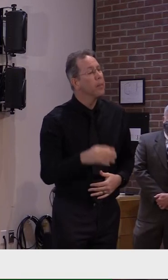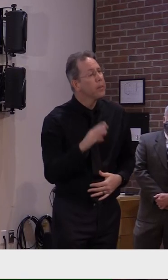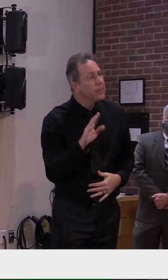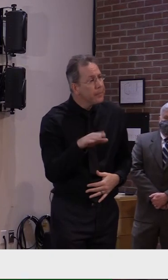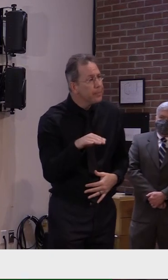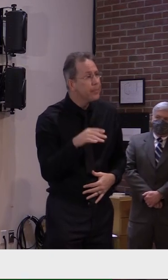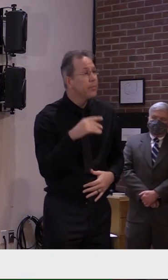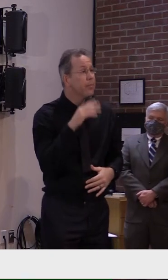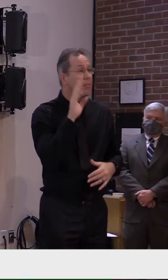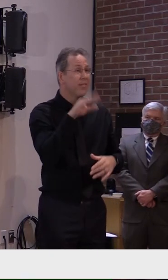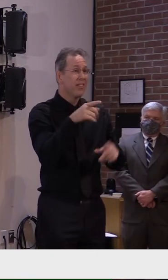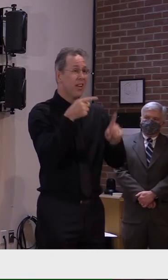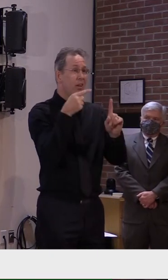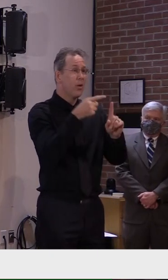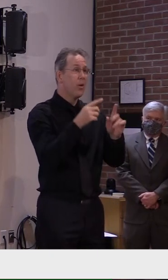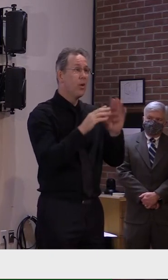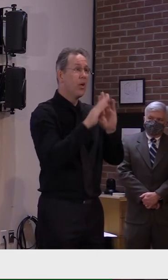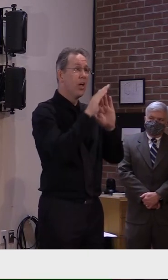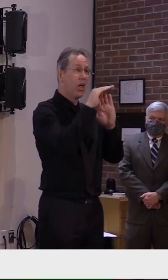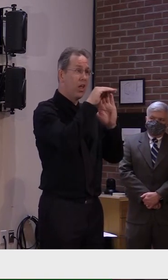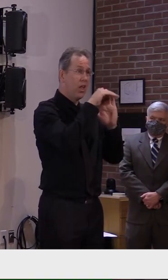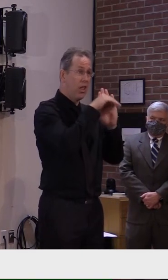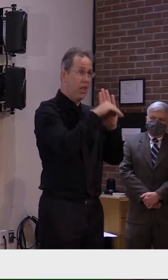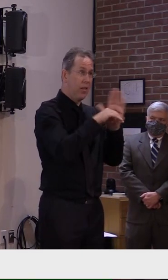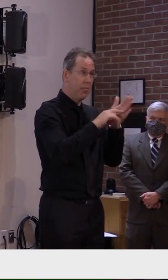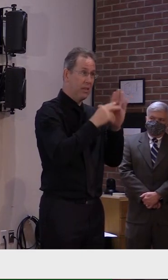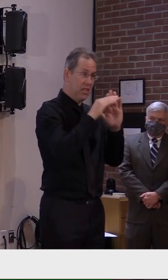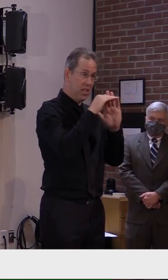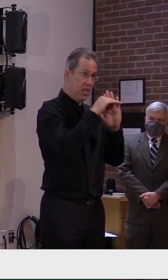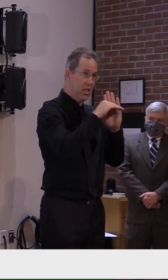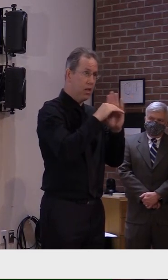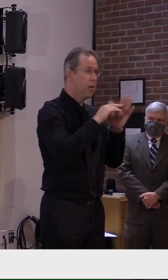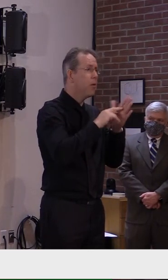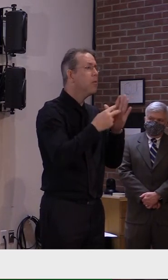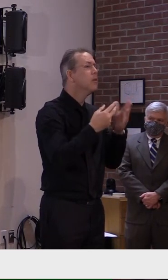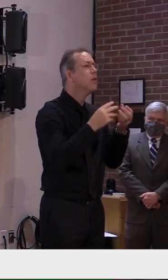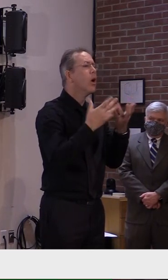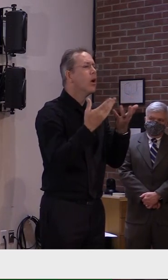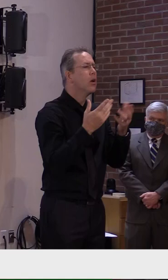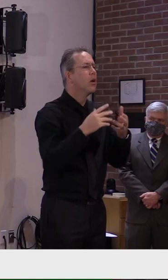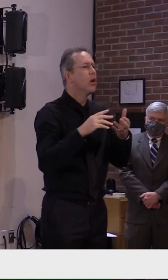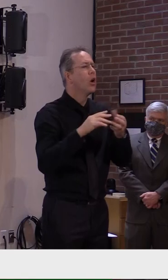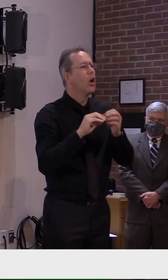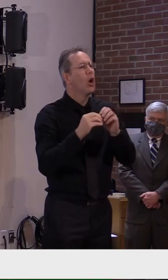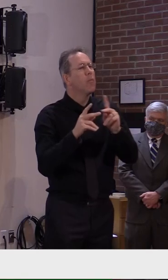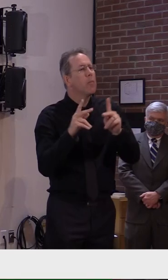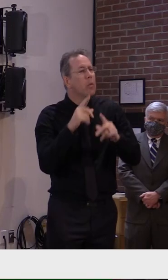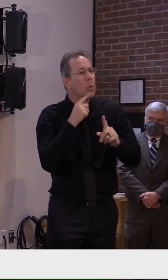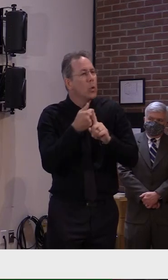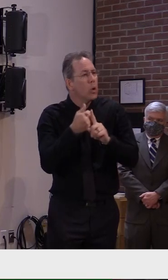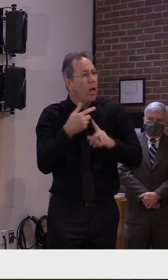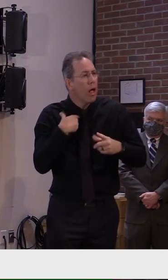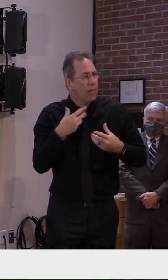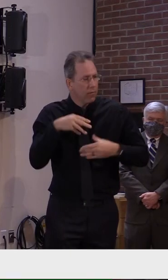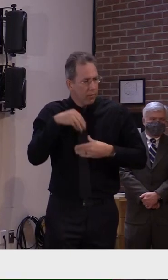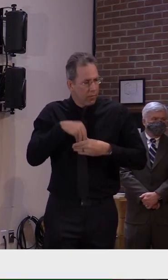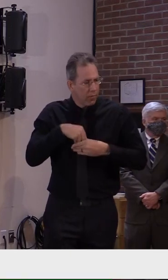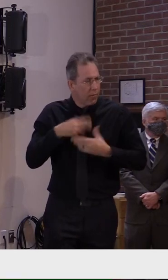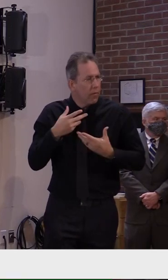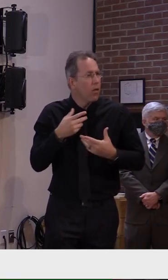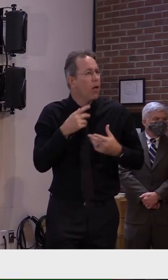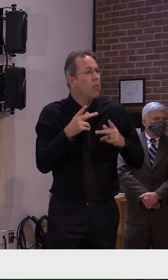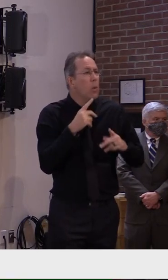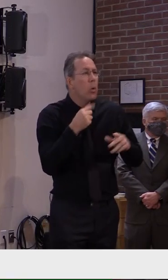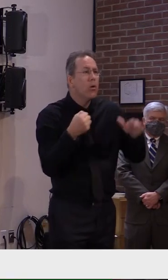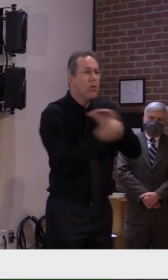carefully watch hospitalizations and we need to then watch deaths. Not that I'm anticipating either of those are going off the charts.